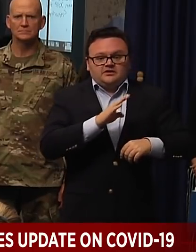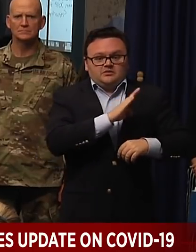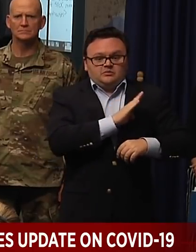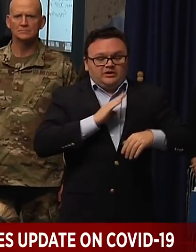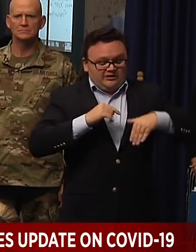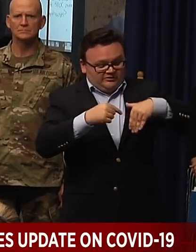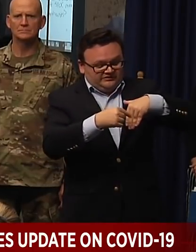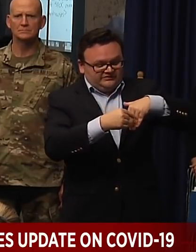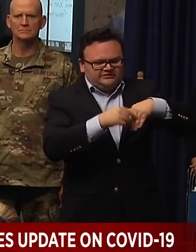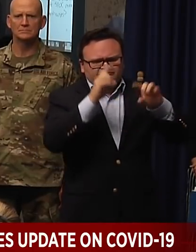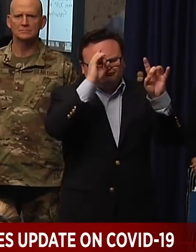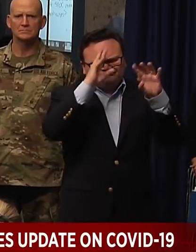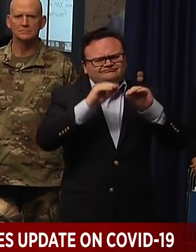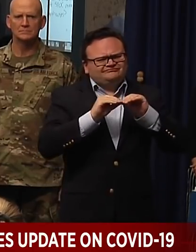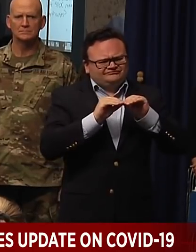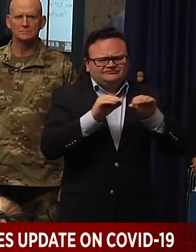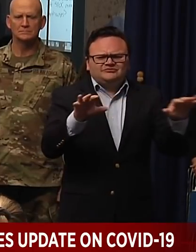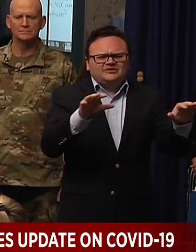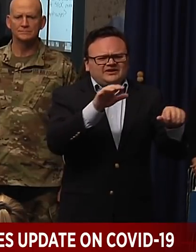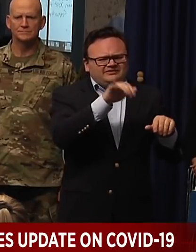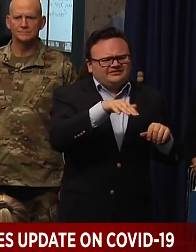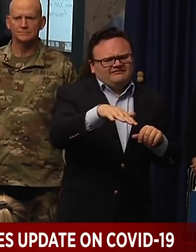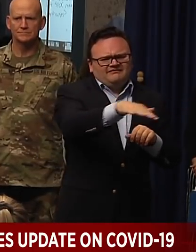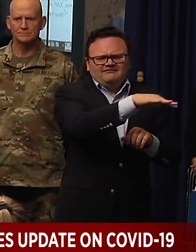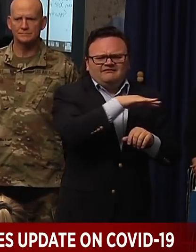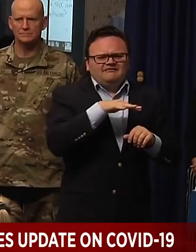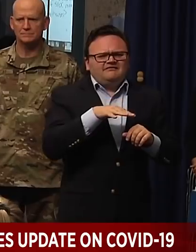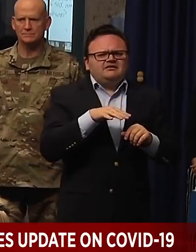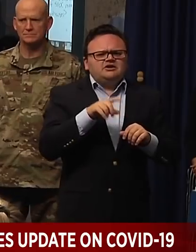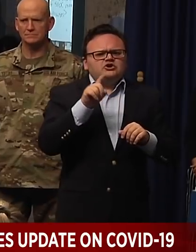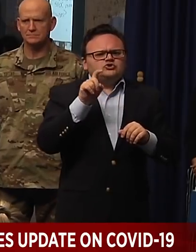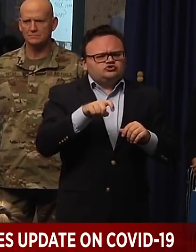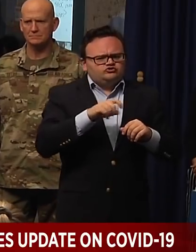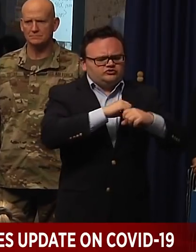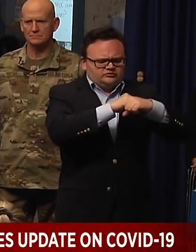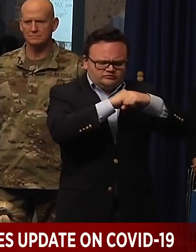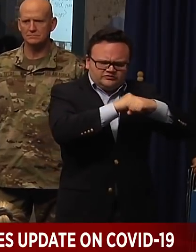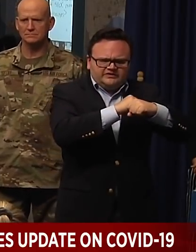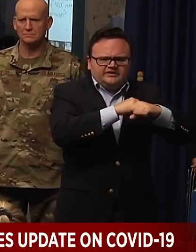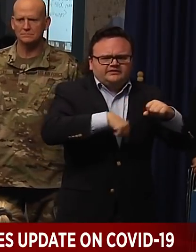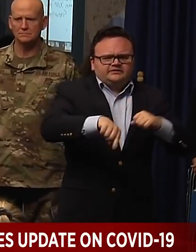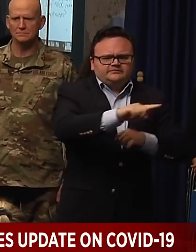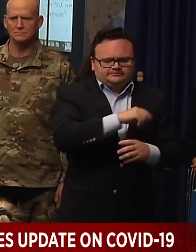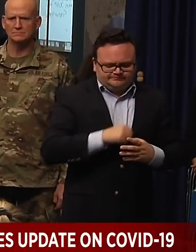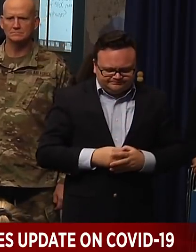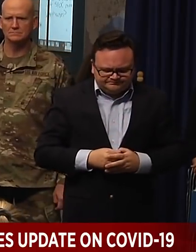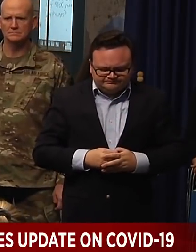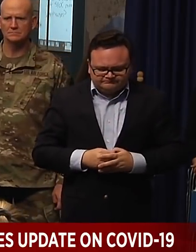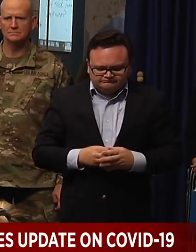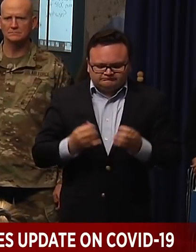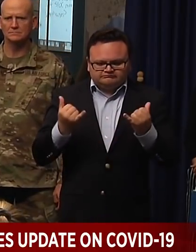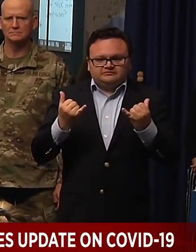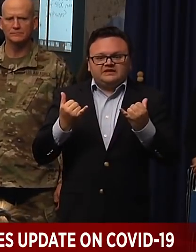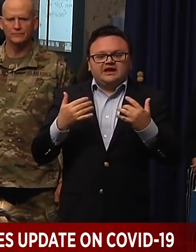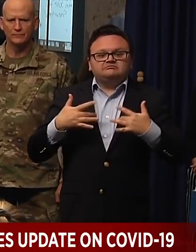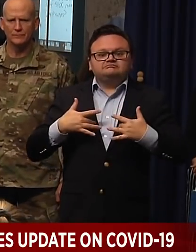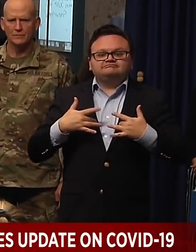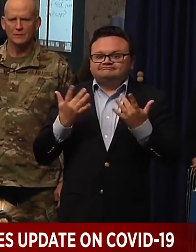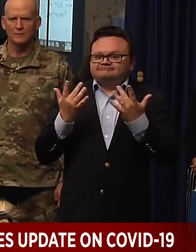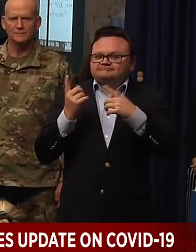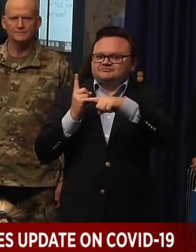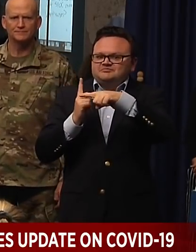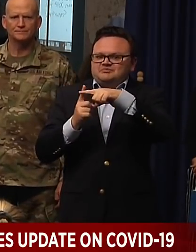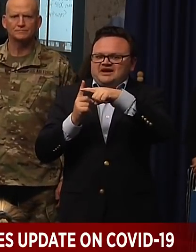And you need to take action to protect your people. On a better note, I'm happy to report that